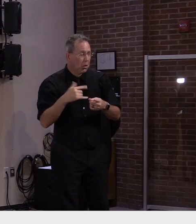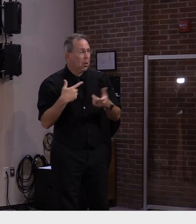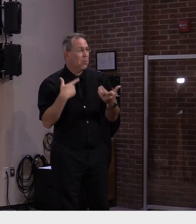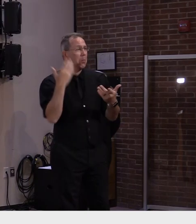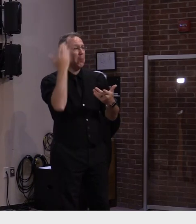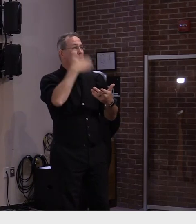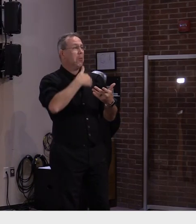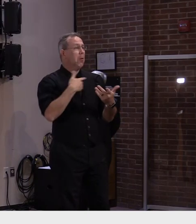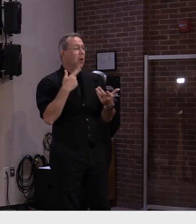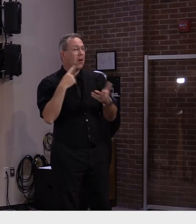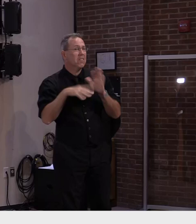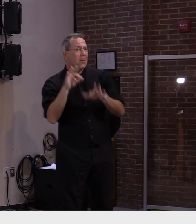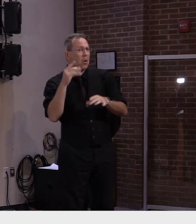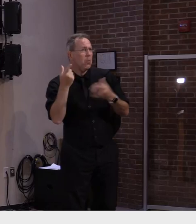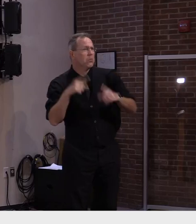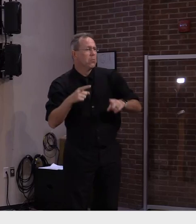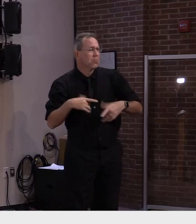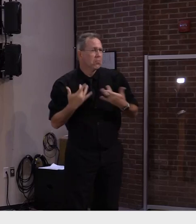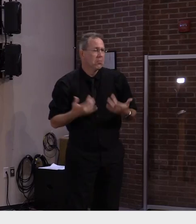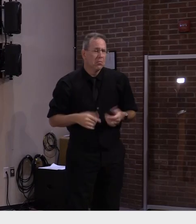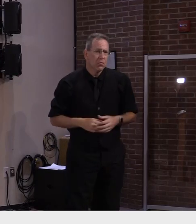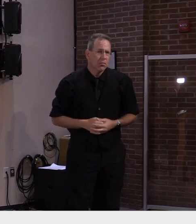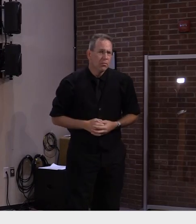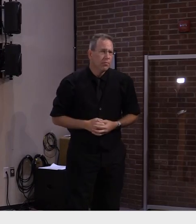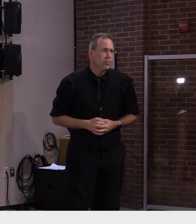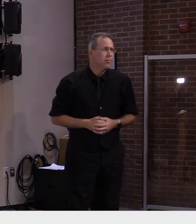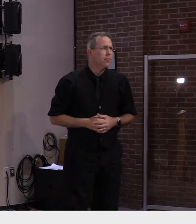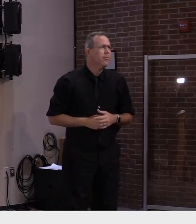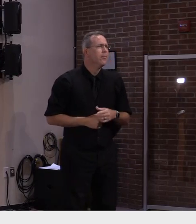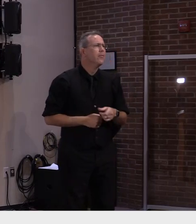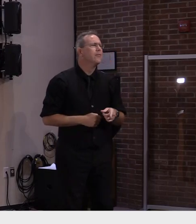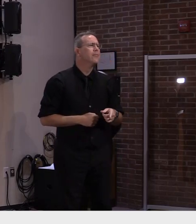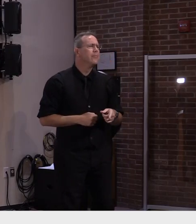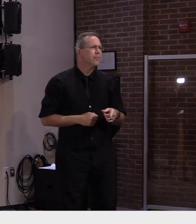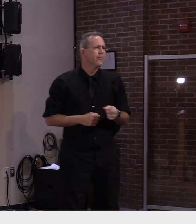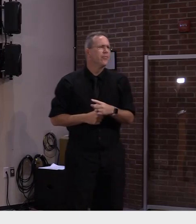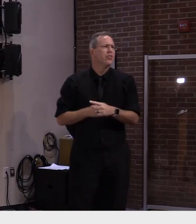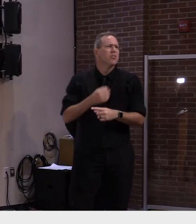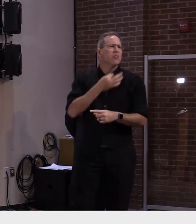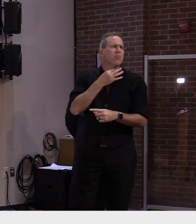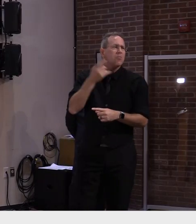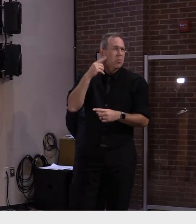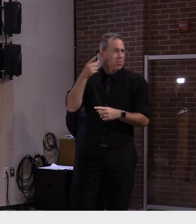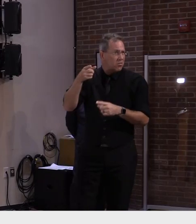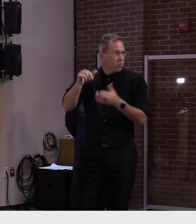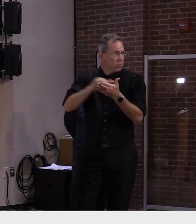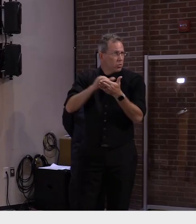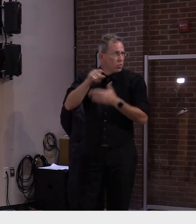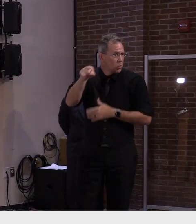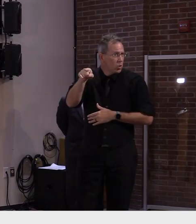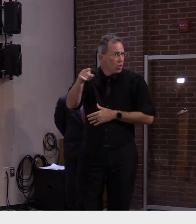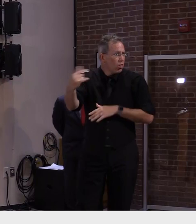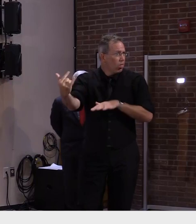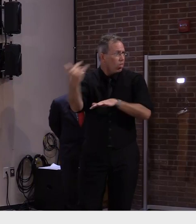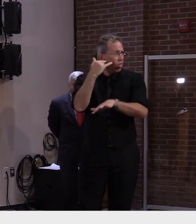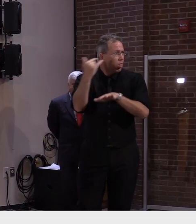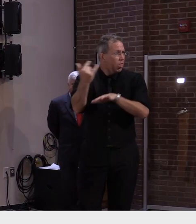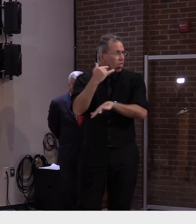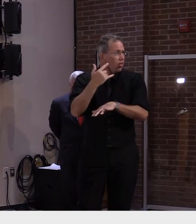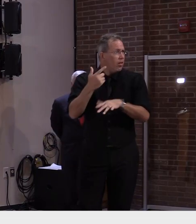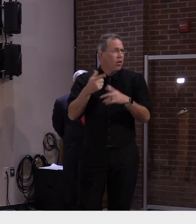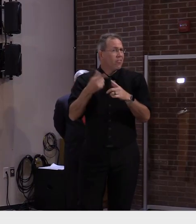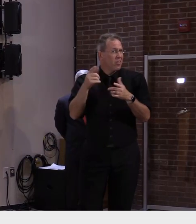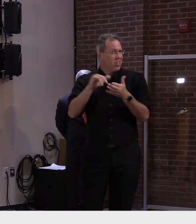Okay, thank you. He speculated that it was one of the New York squadrons who do have C-130s. I